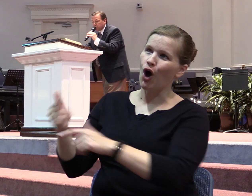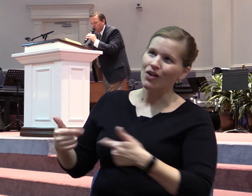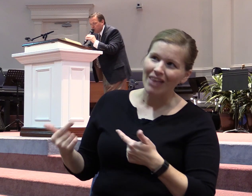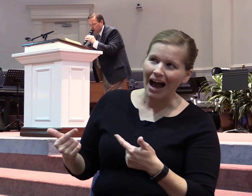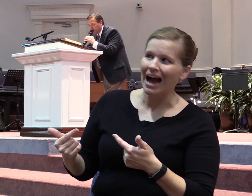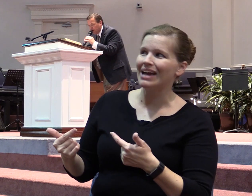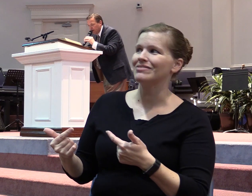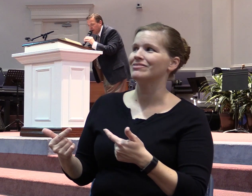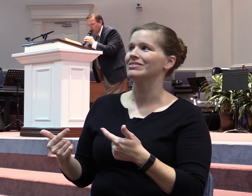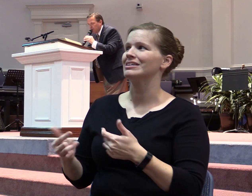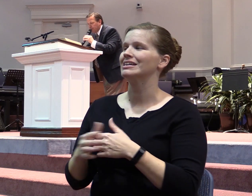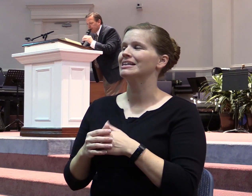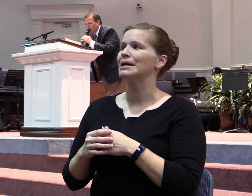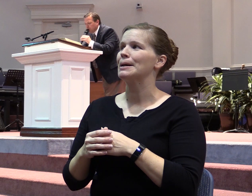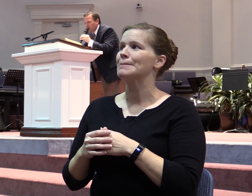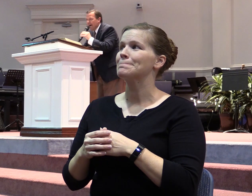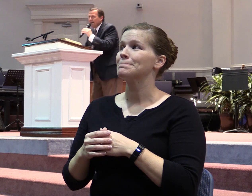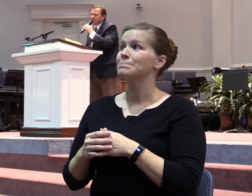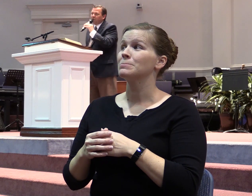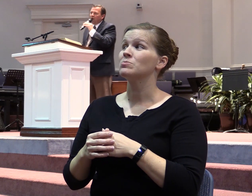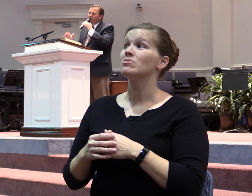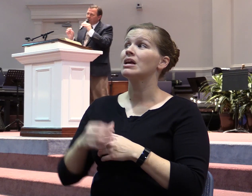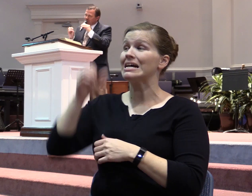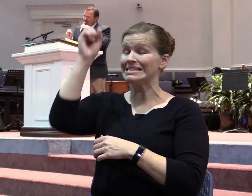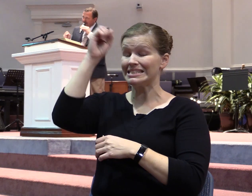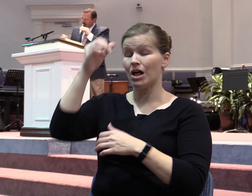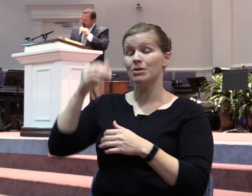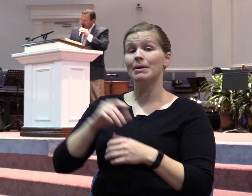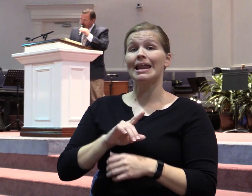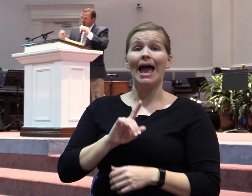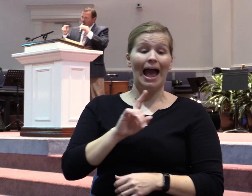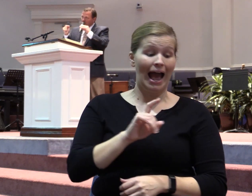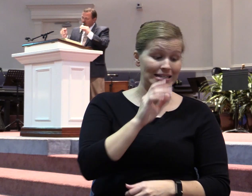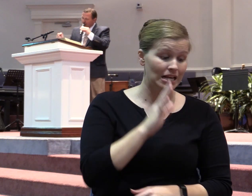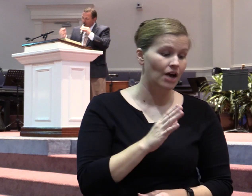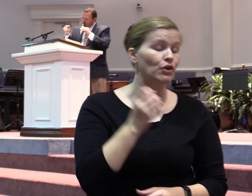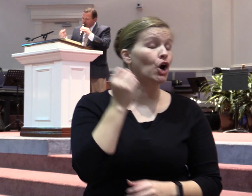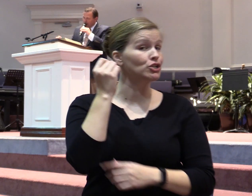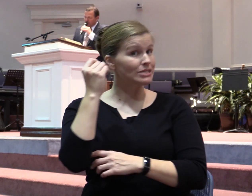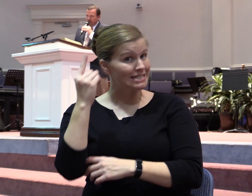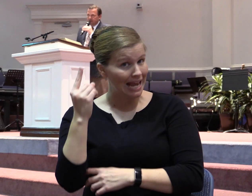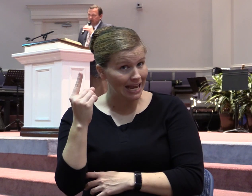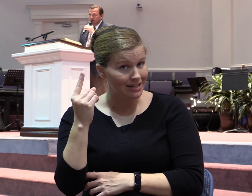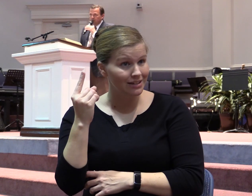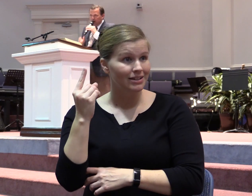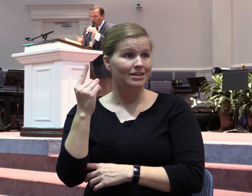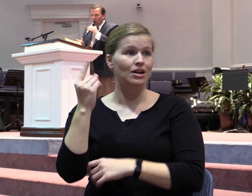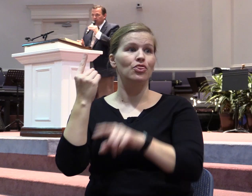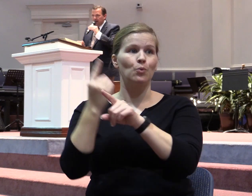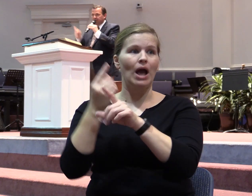smoother, but because you asked for understanding to discern judgment, behold, I've